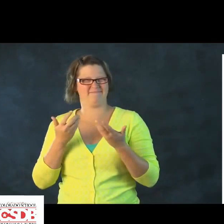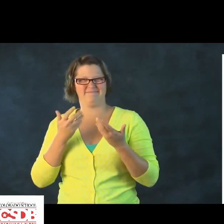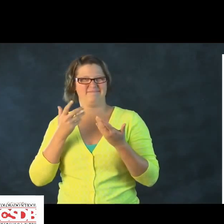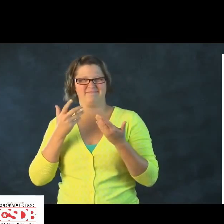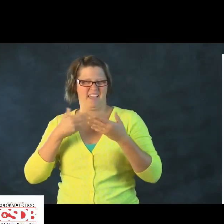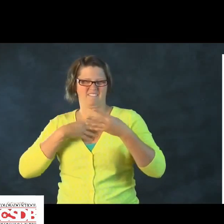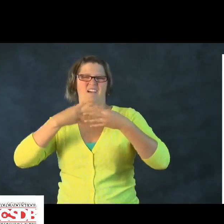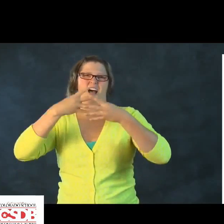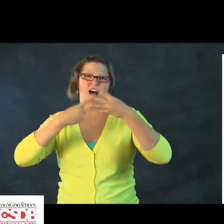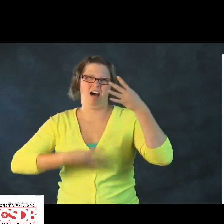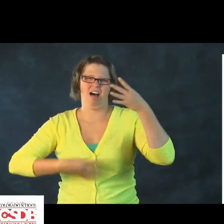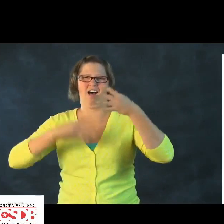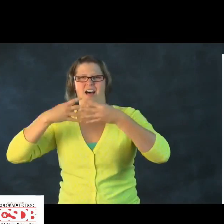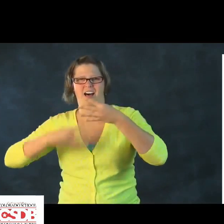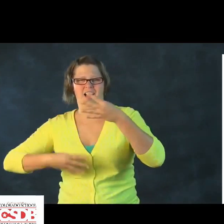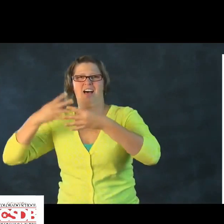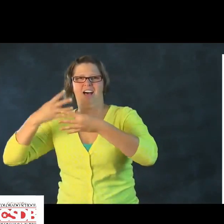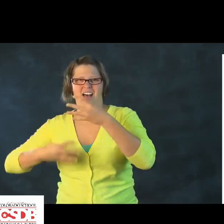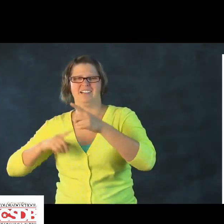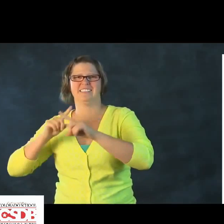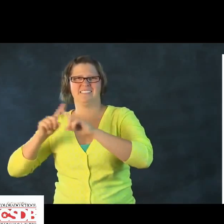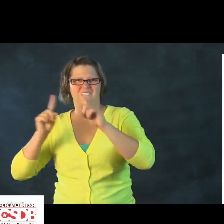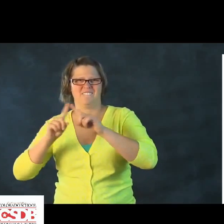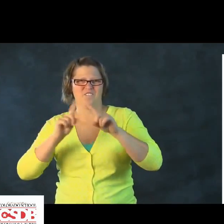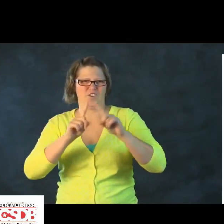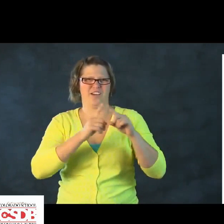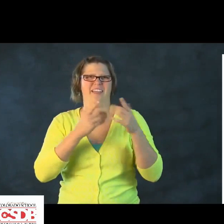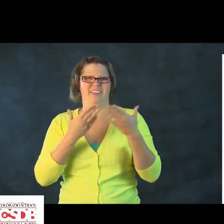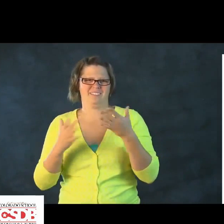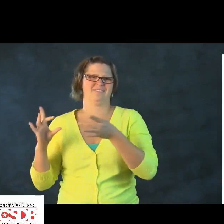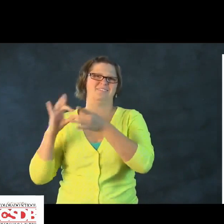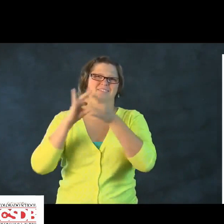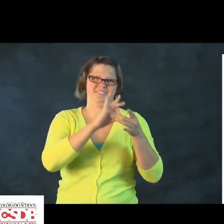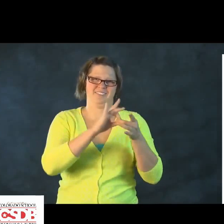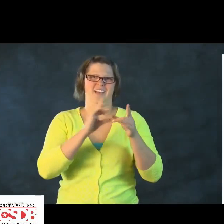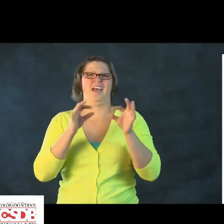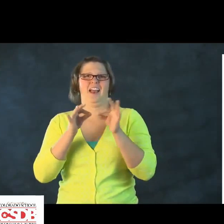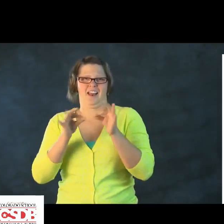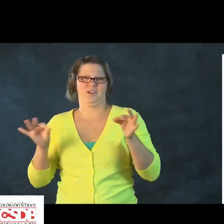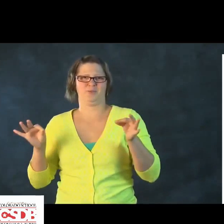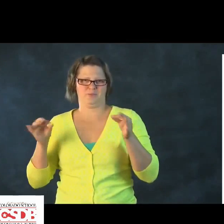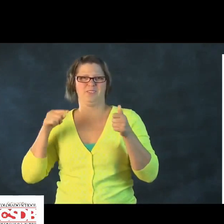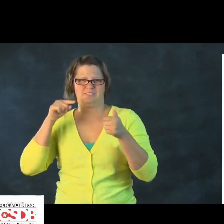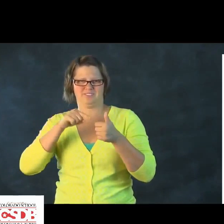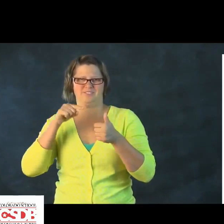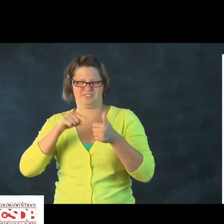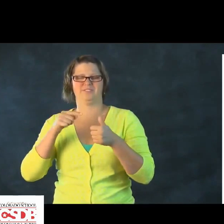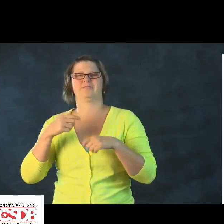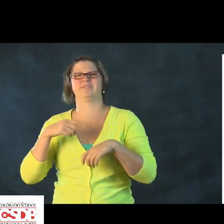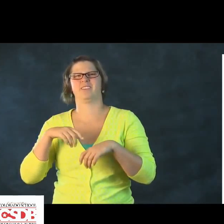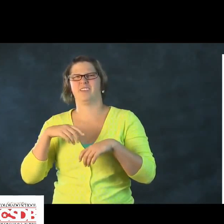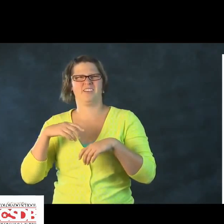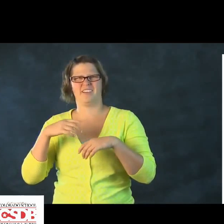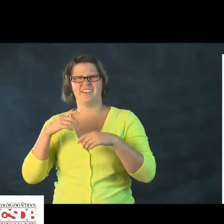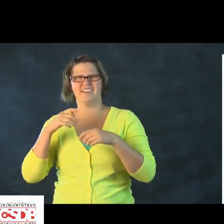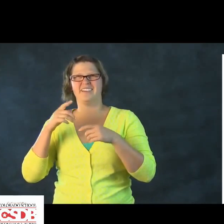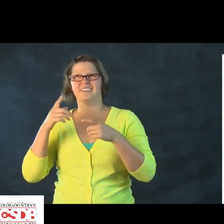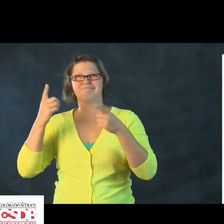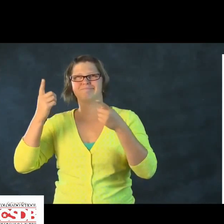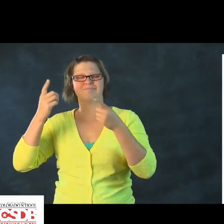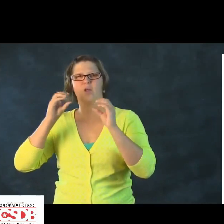There is not one universally accepted definition of language. There are a variety of things associated with language.